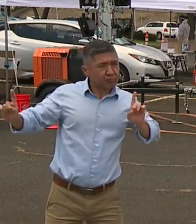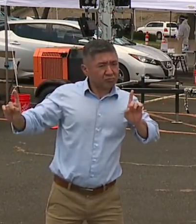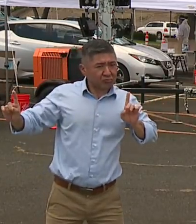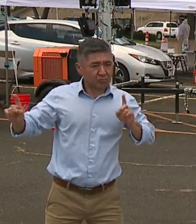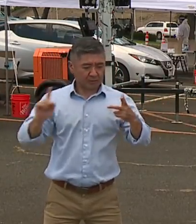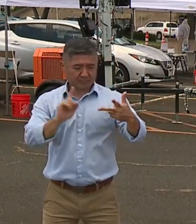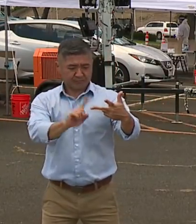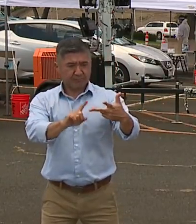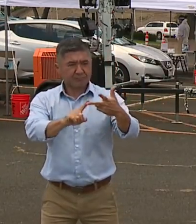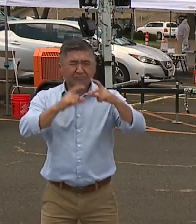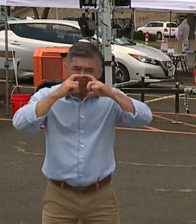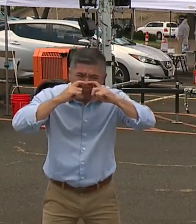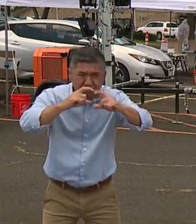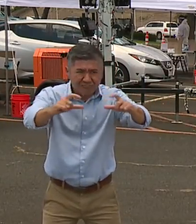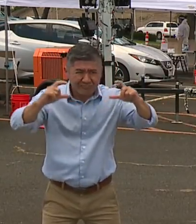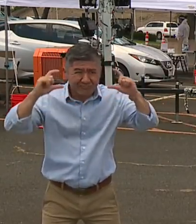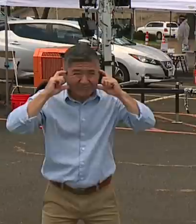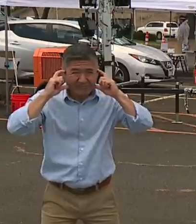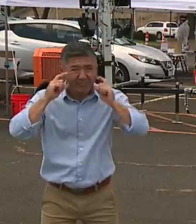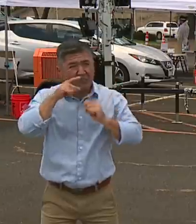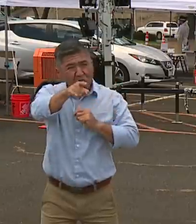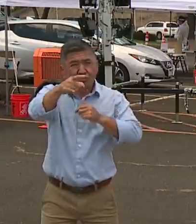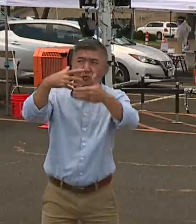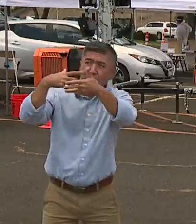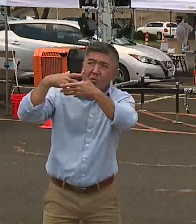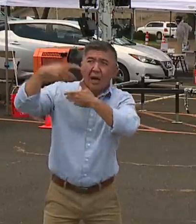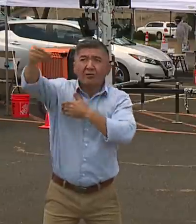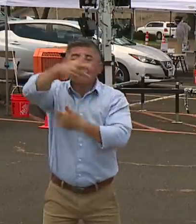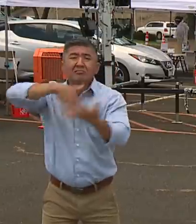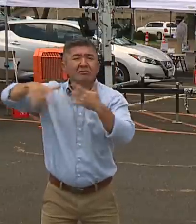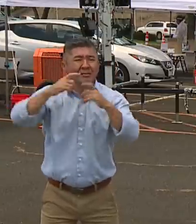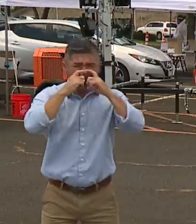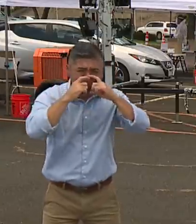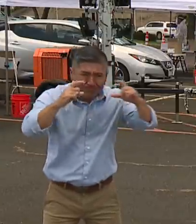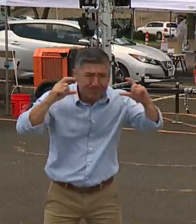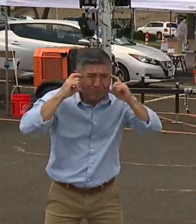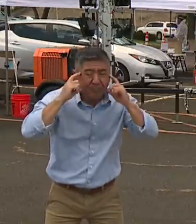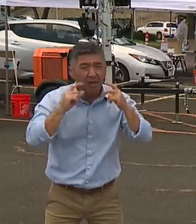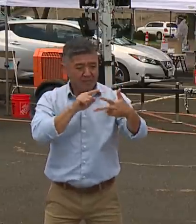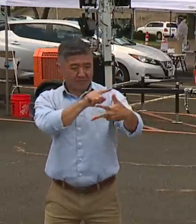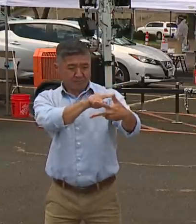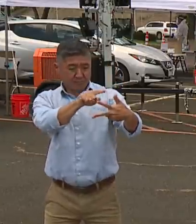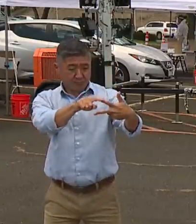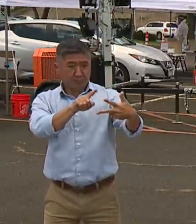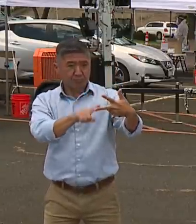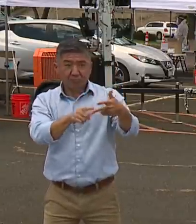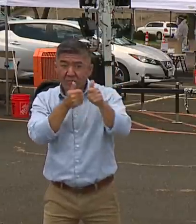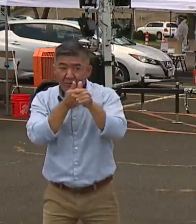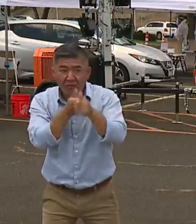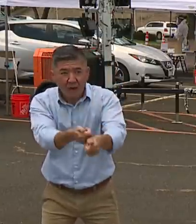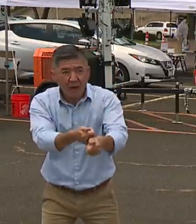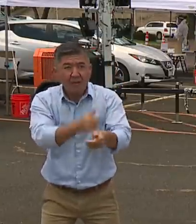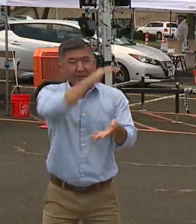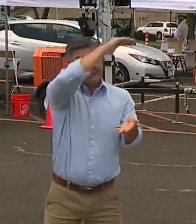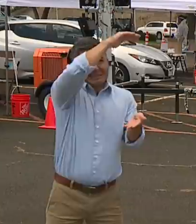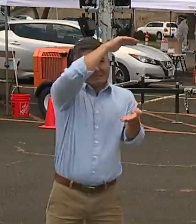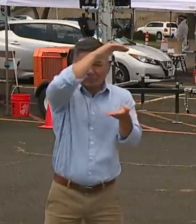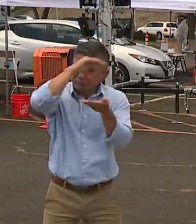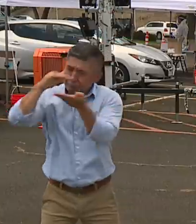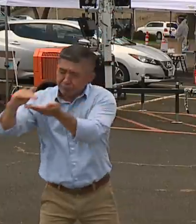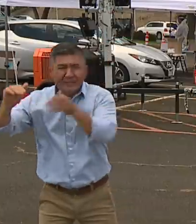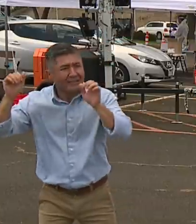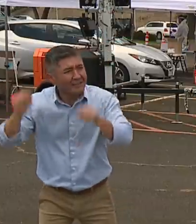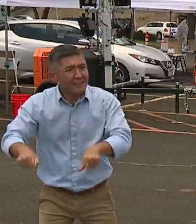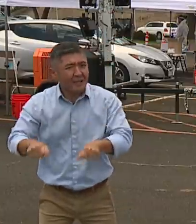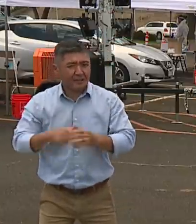wear a face mask when you go out in public. If we do these things, we can level off cases, we can turn things around,